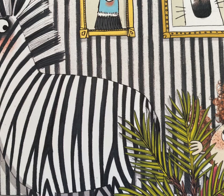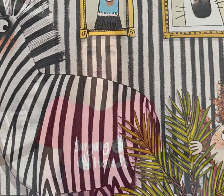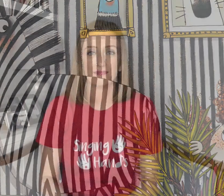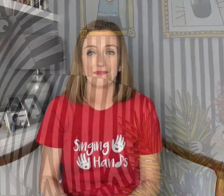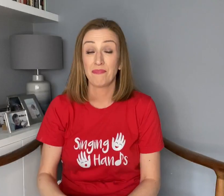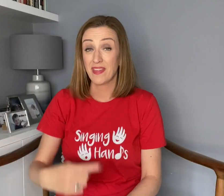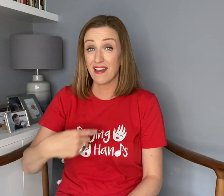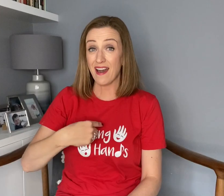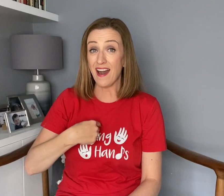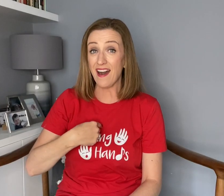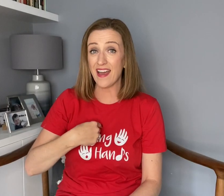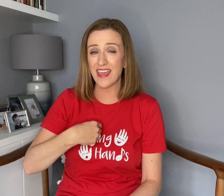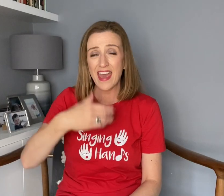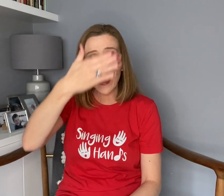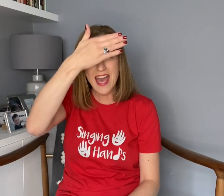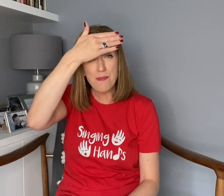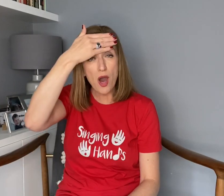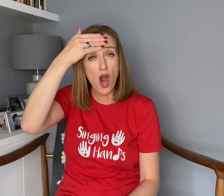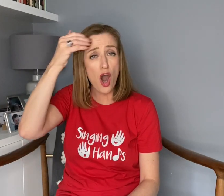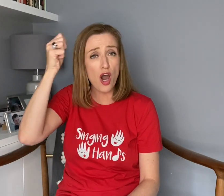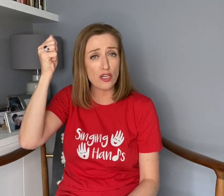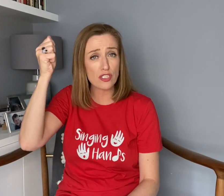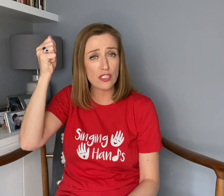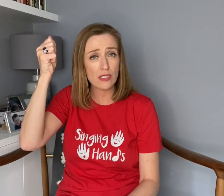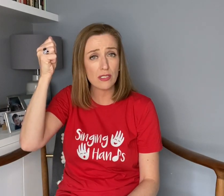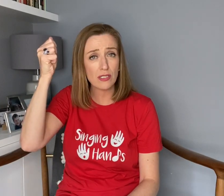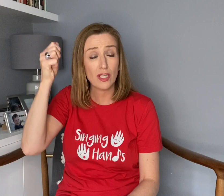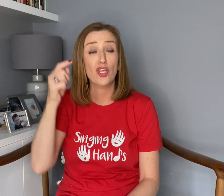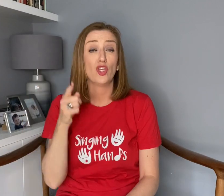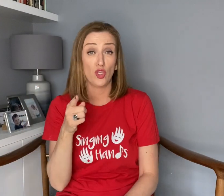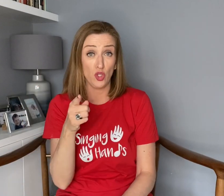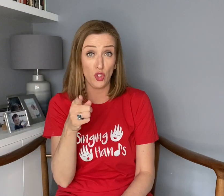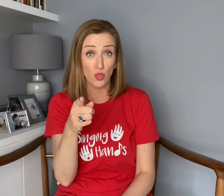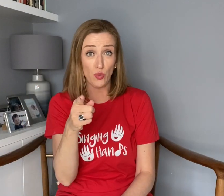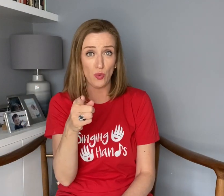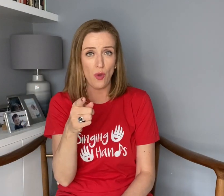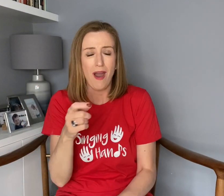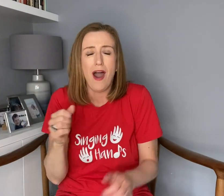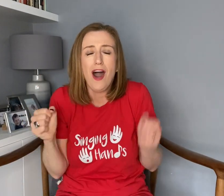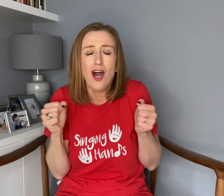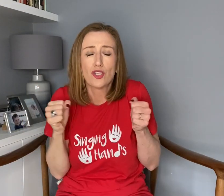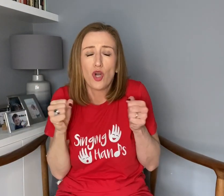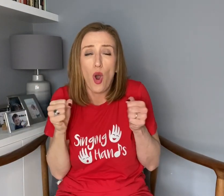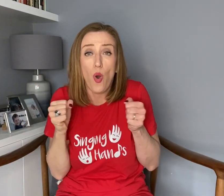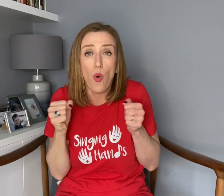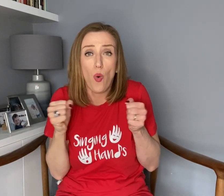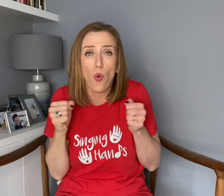I am hot. You You are cold.